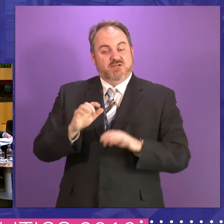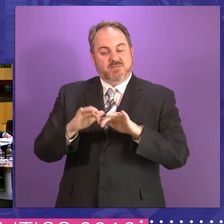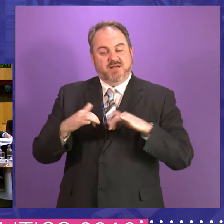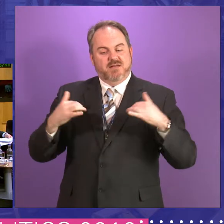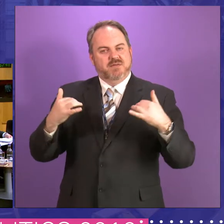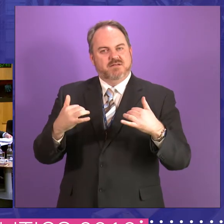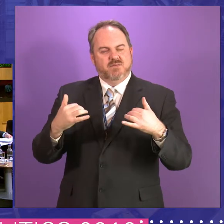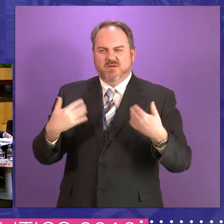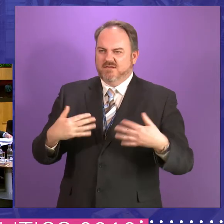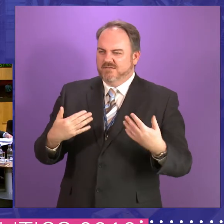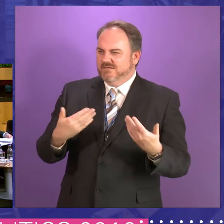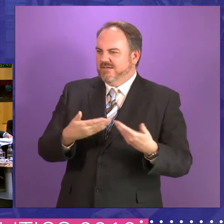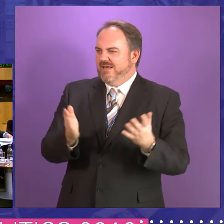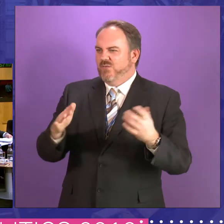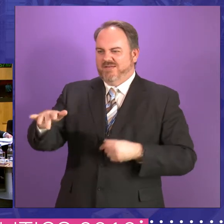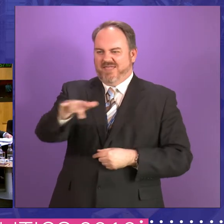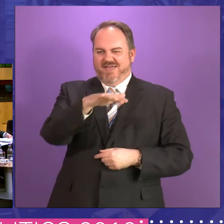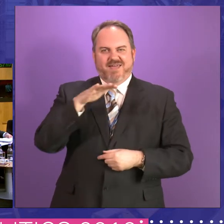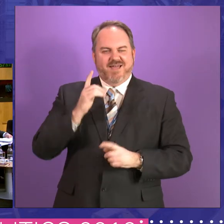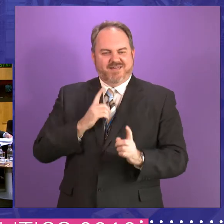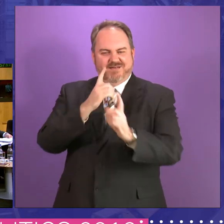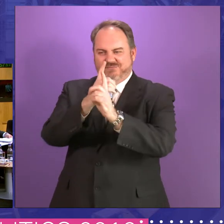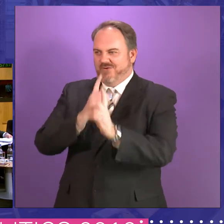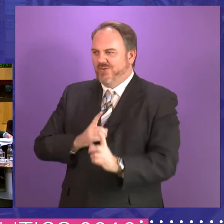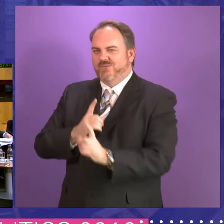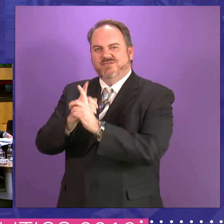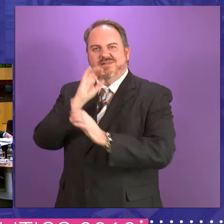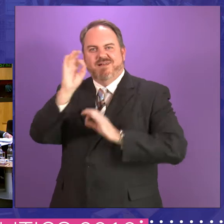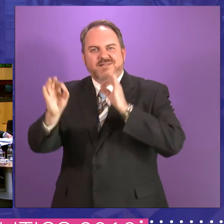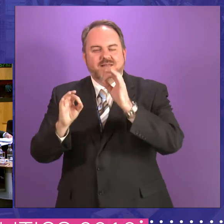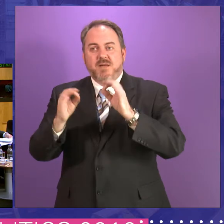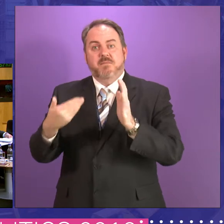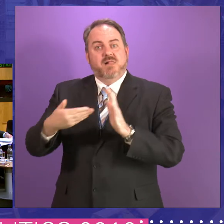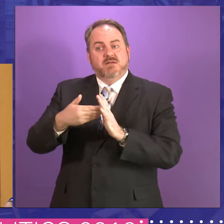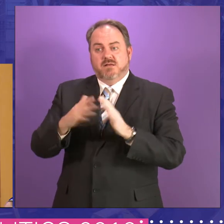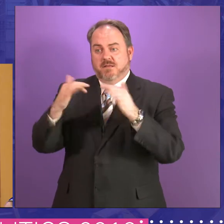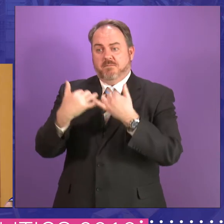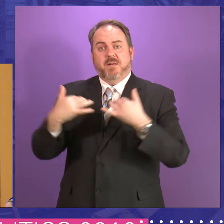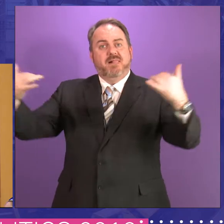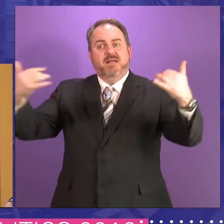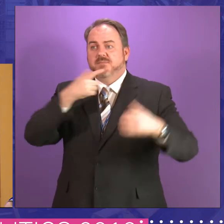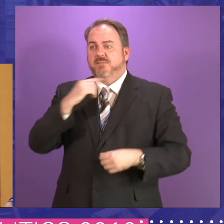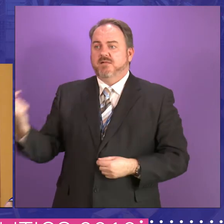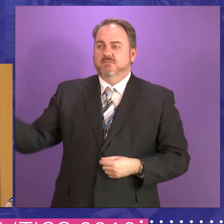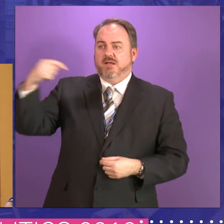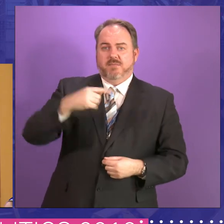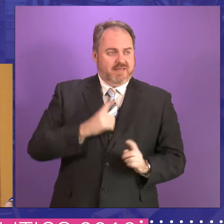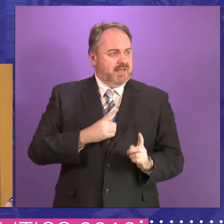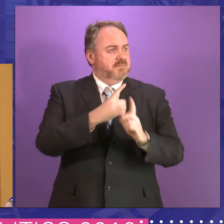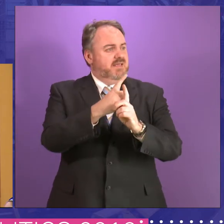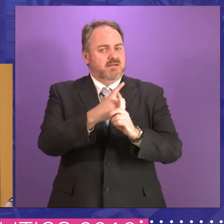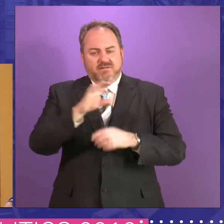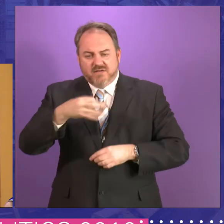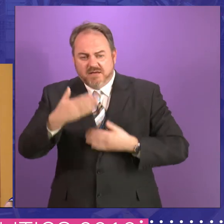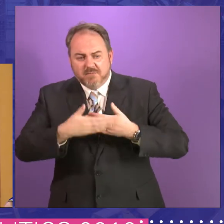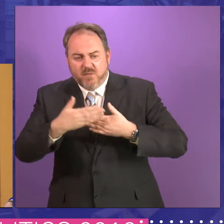the accessibility. The accessibility for the, for the public, um, for people who wanted to access politics,